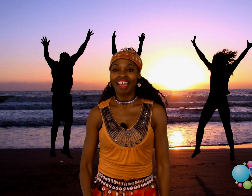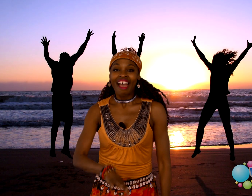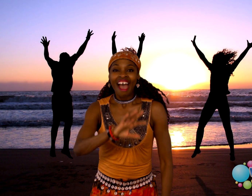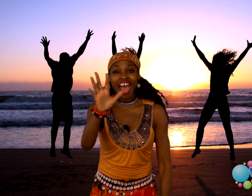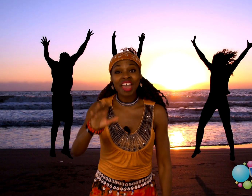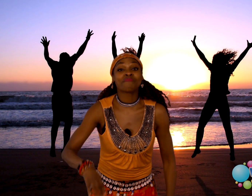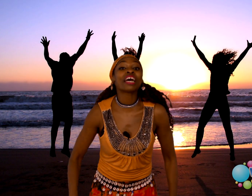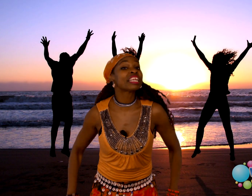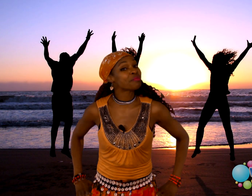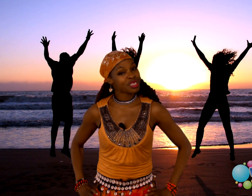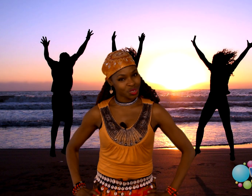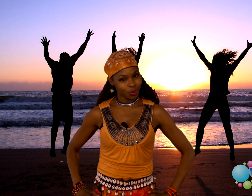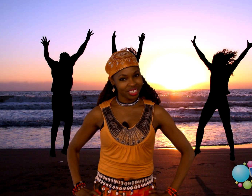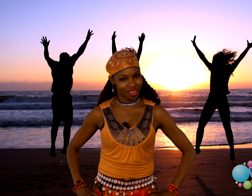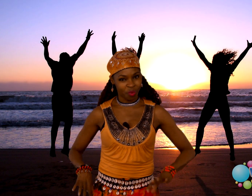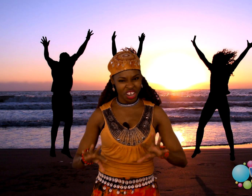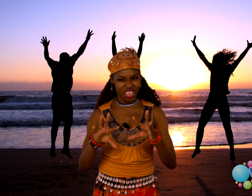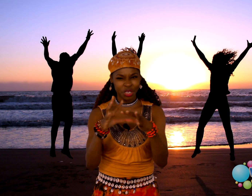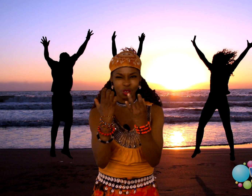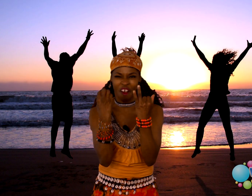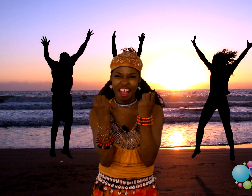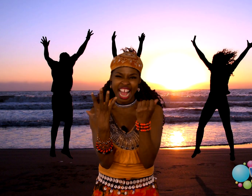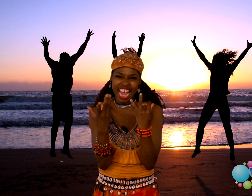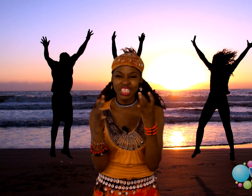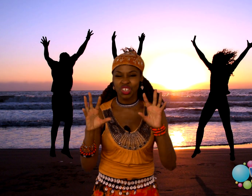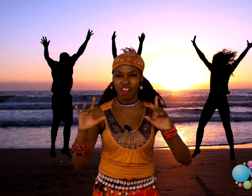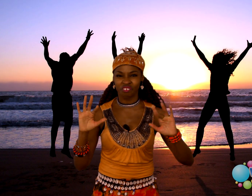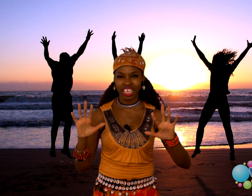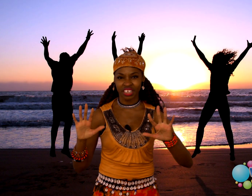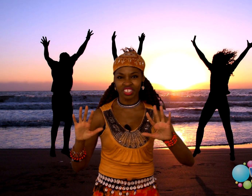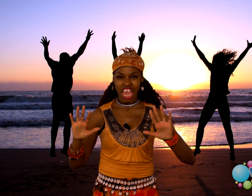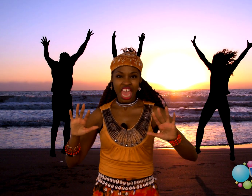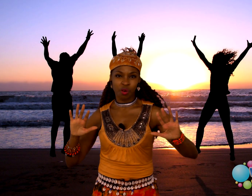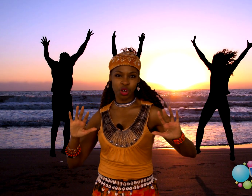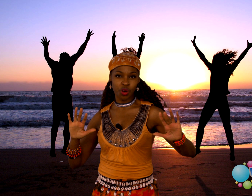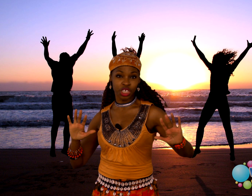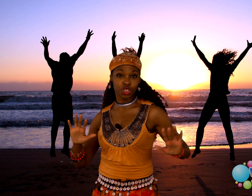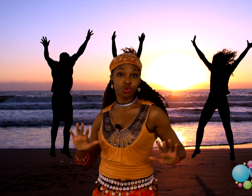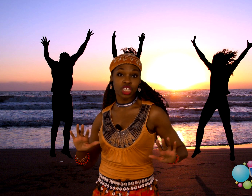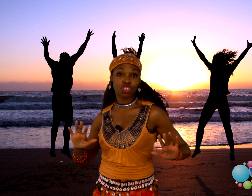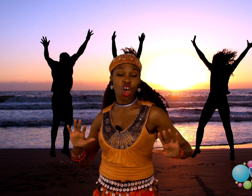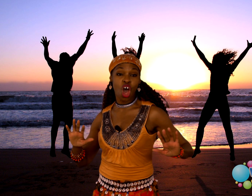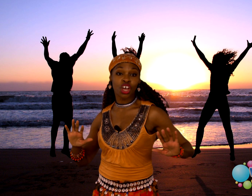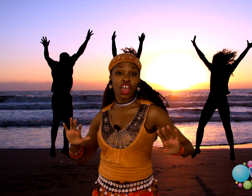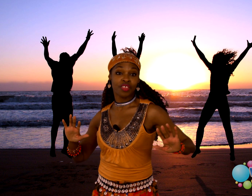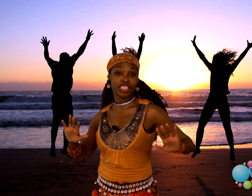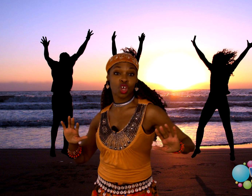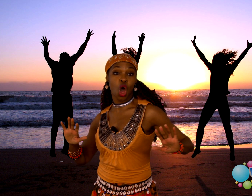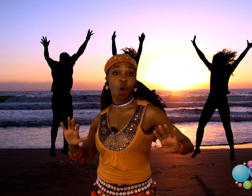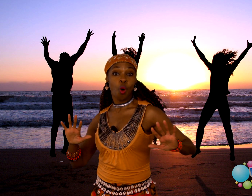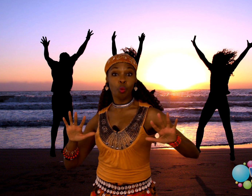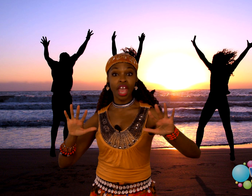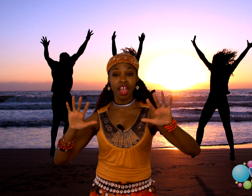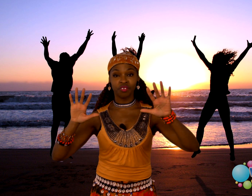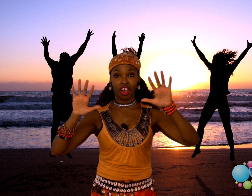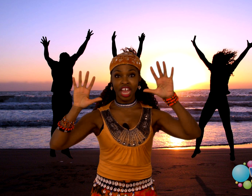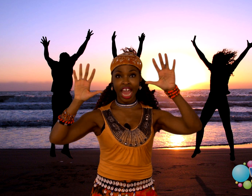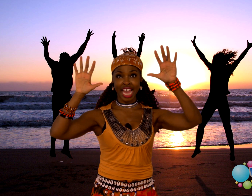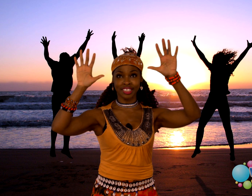Hi, my name is Teresa. We're going to use our hands and our fingers and we're going to do a song that's called, Wave Your Hands